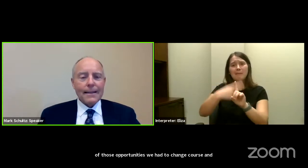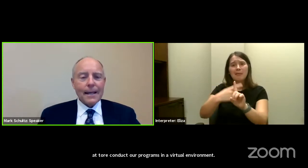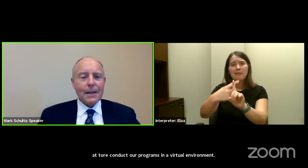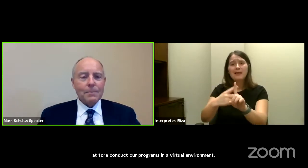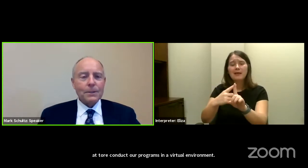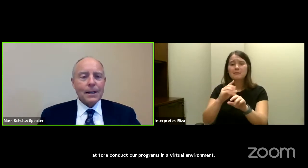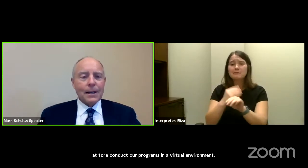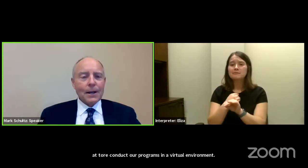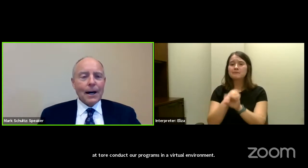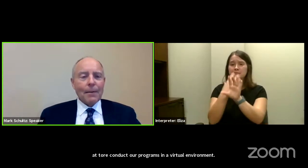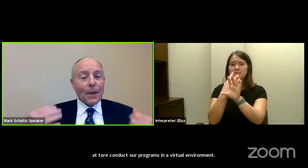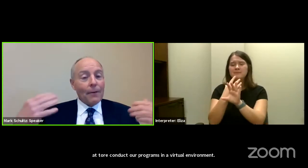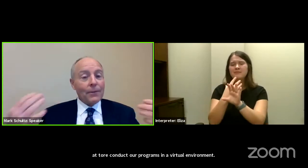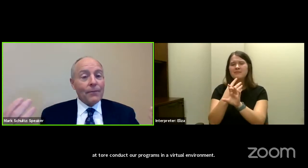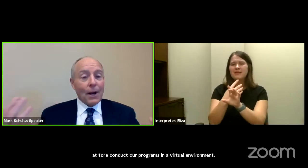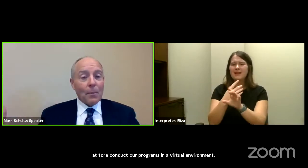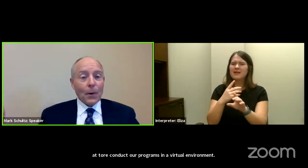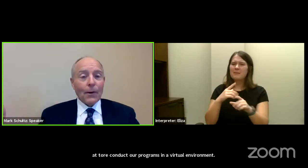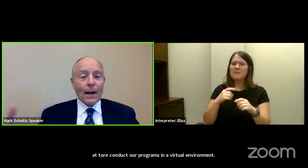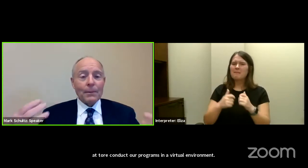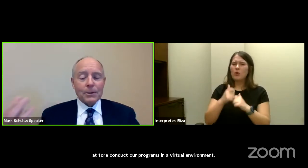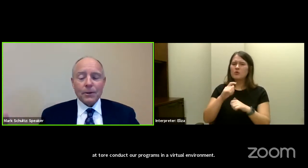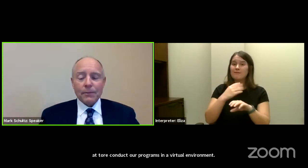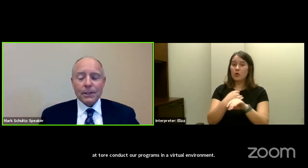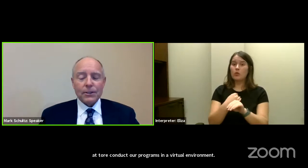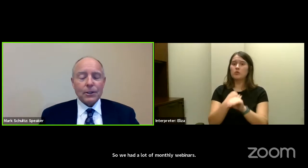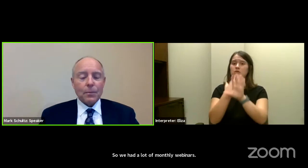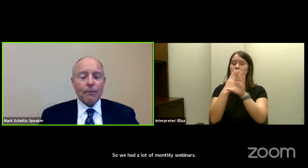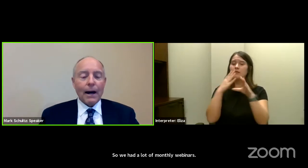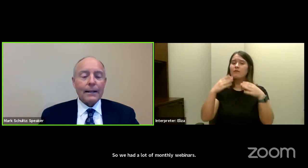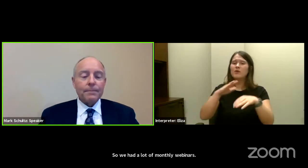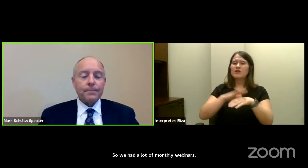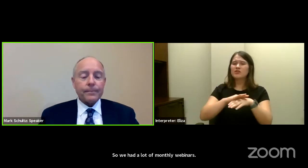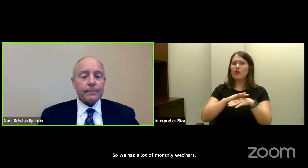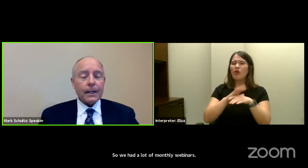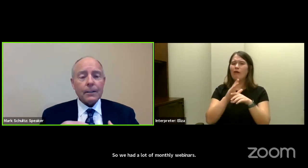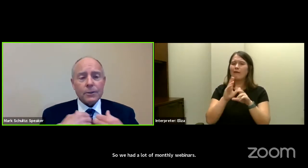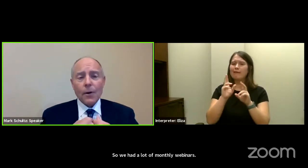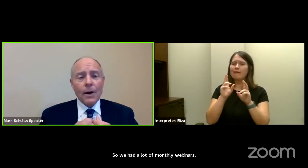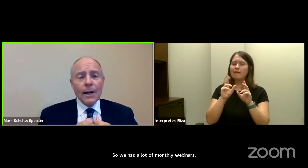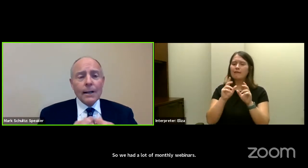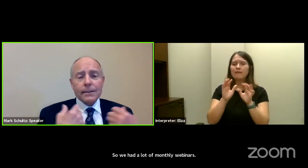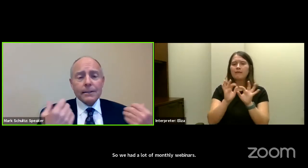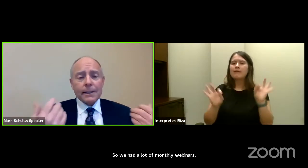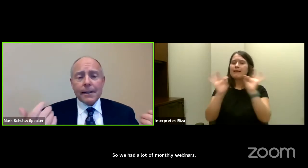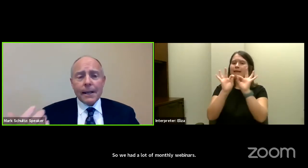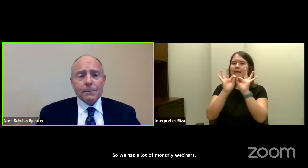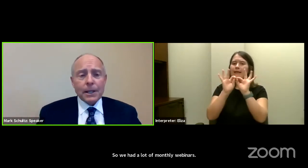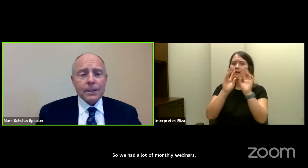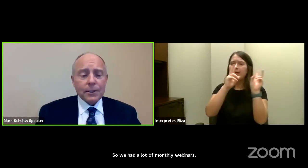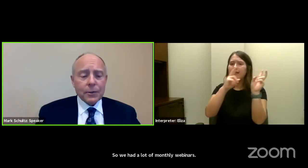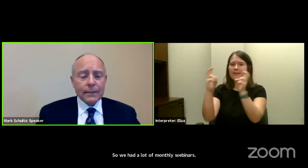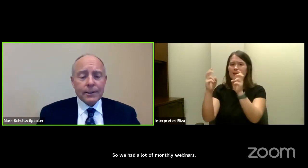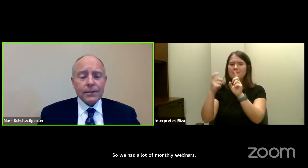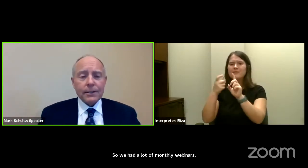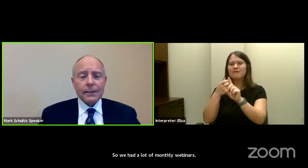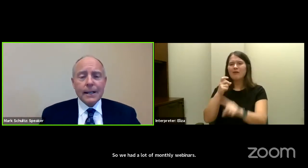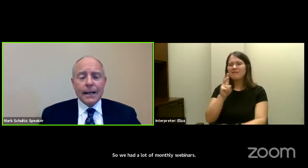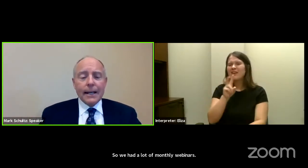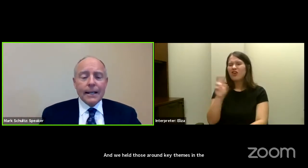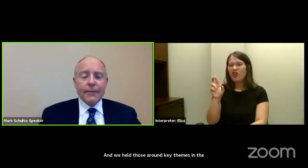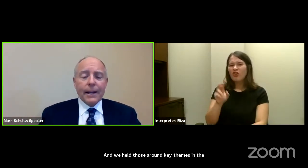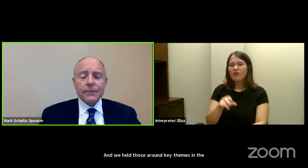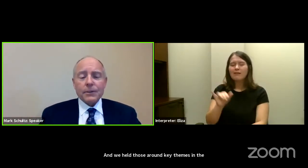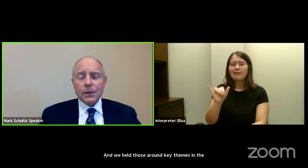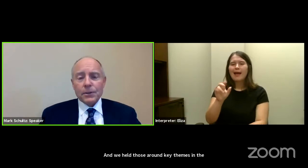around key themes of the VR program and the services that are provided. So themes such as transition,